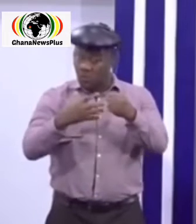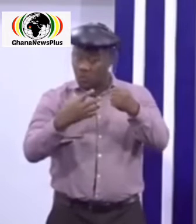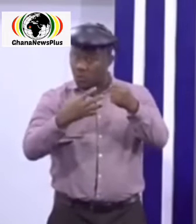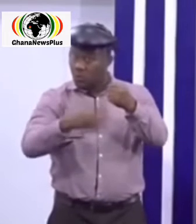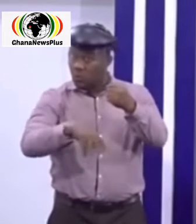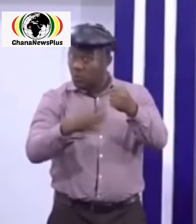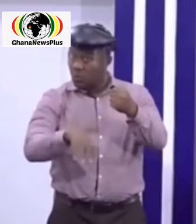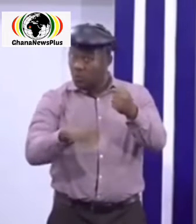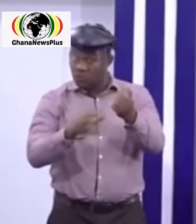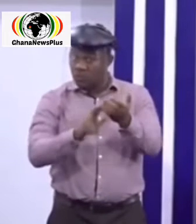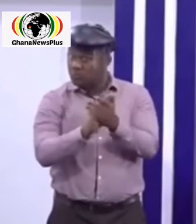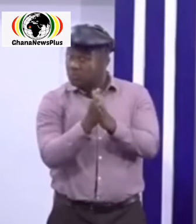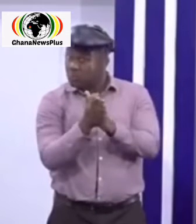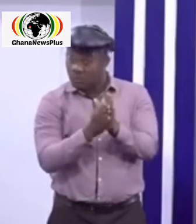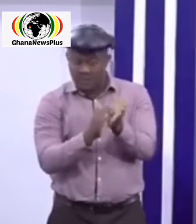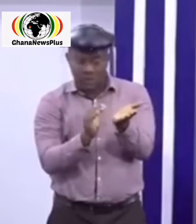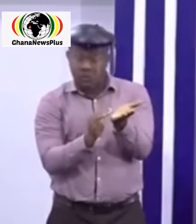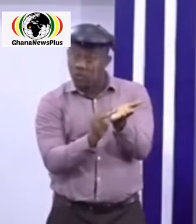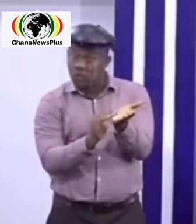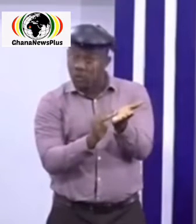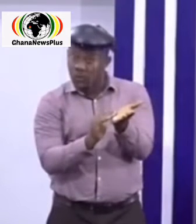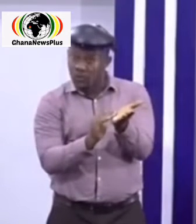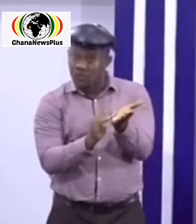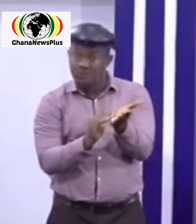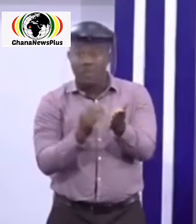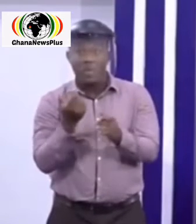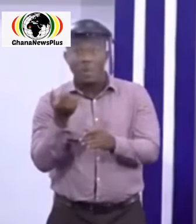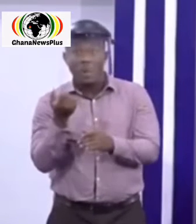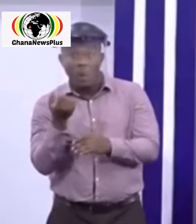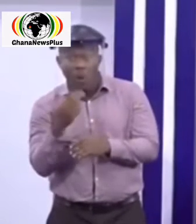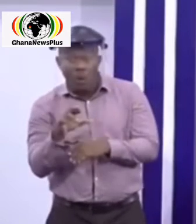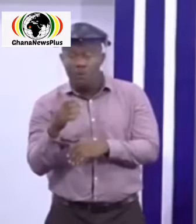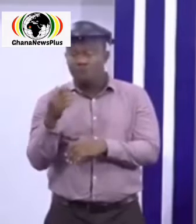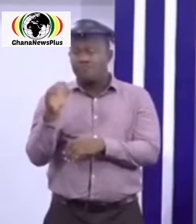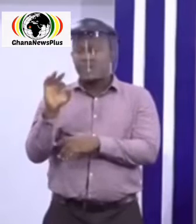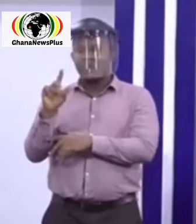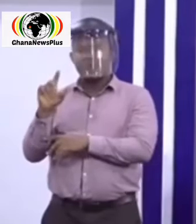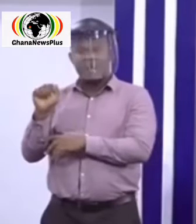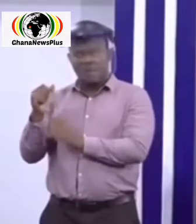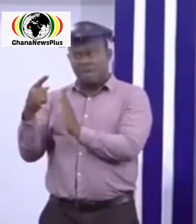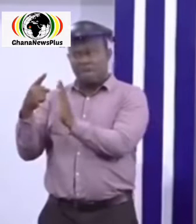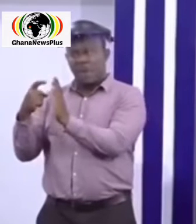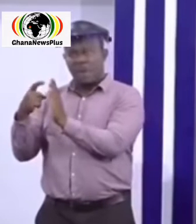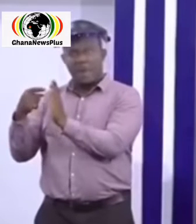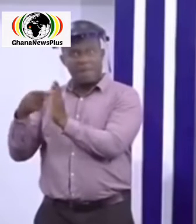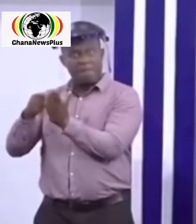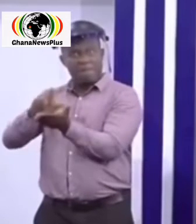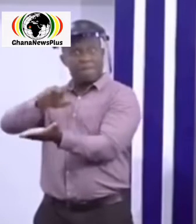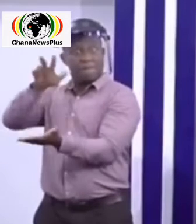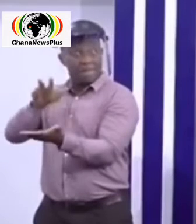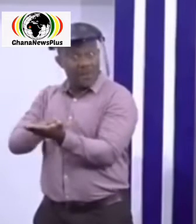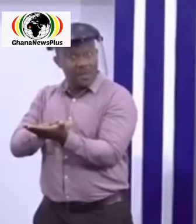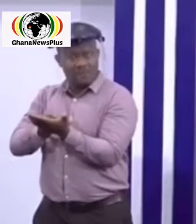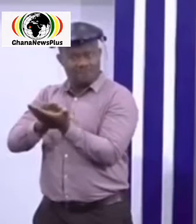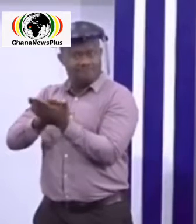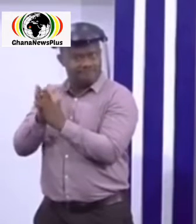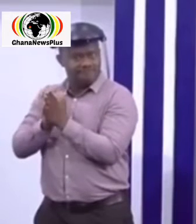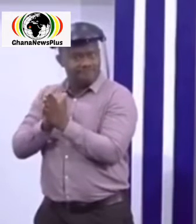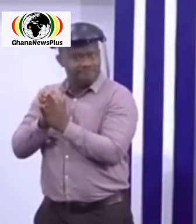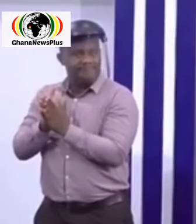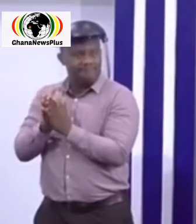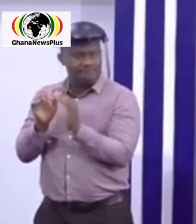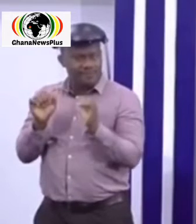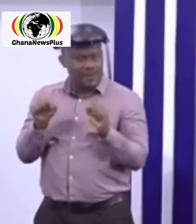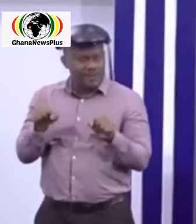and or fda-approved alcohol-based hand sanitizer provision of